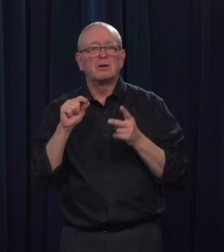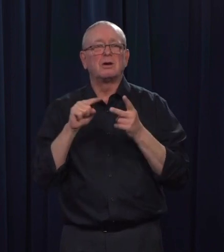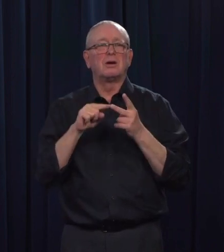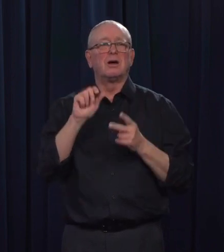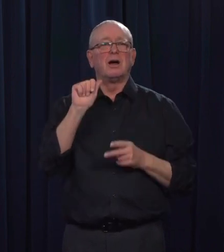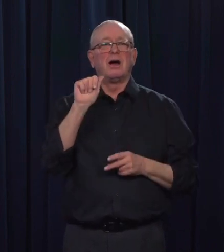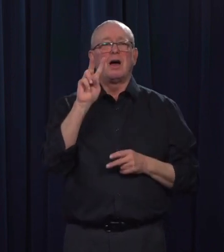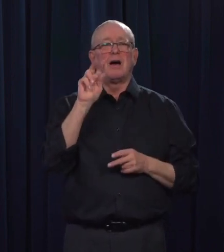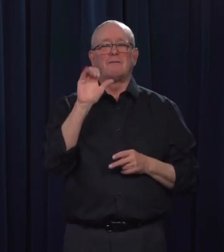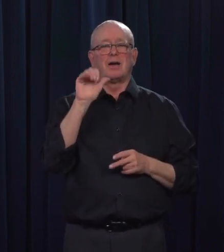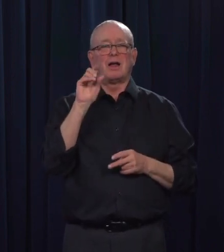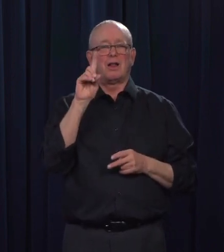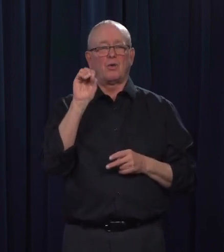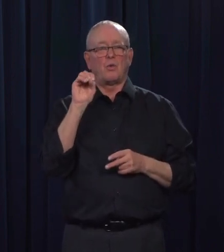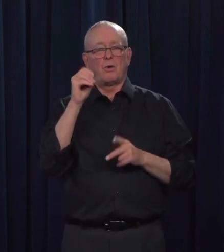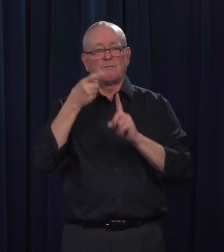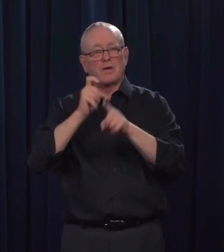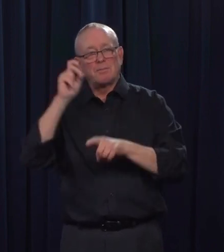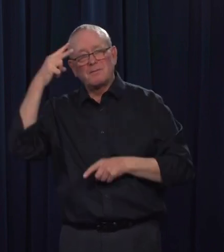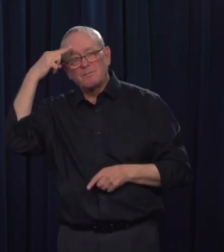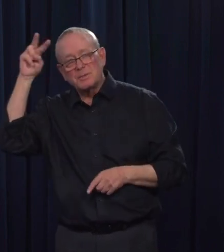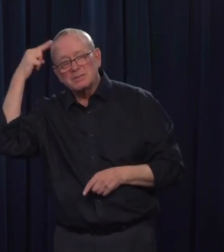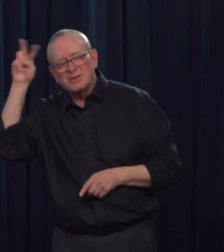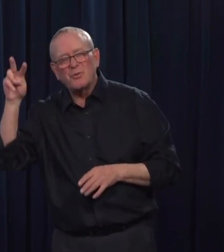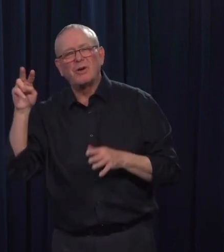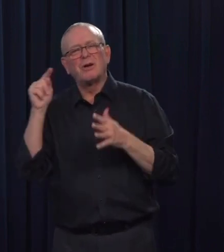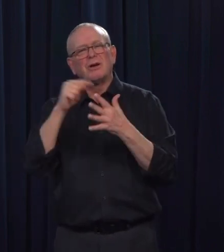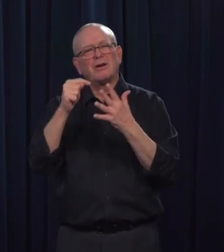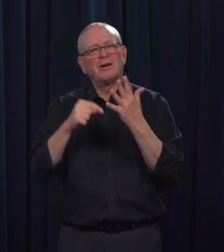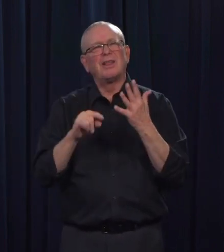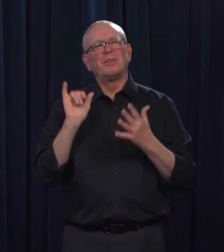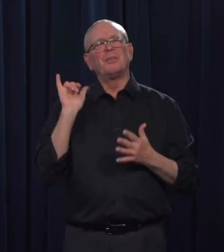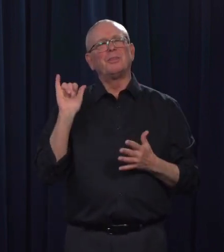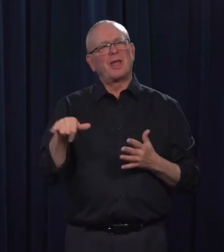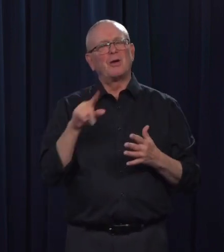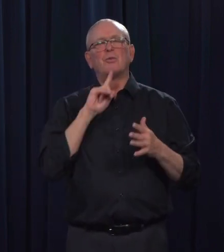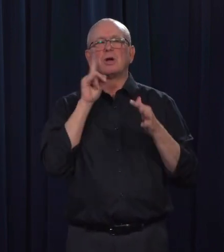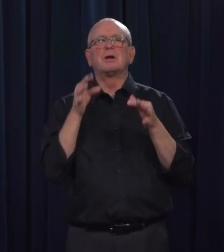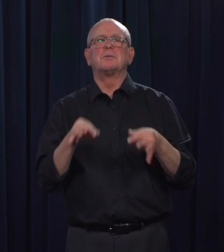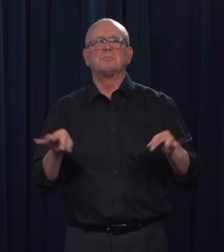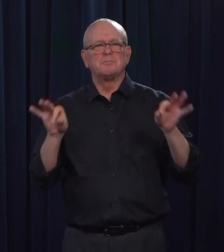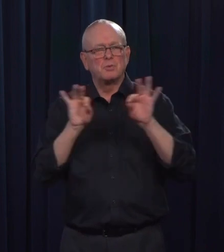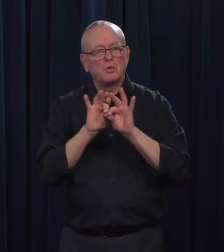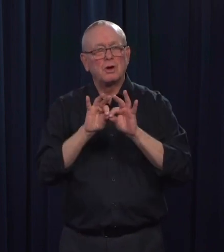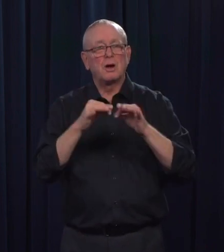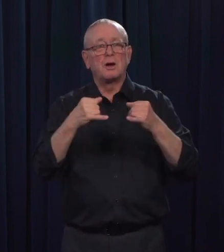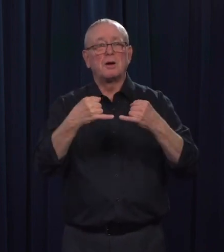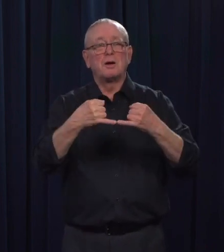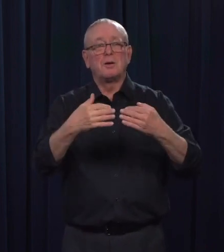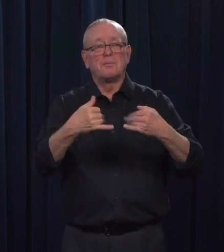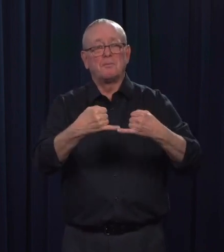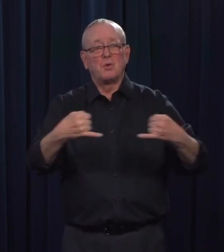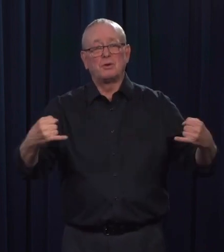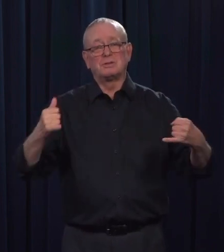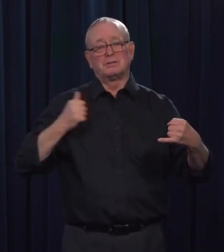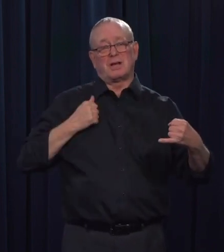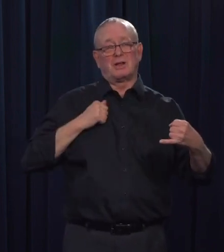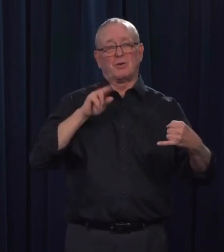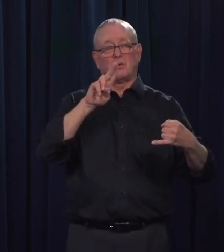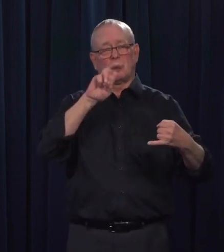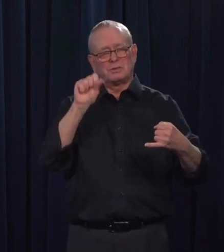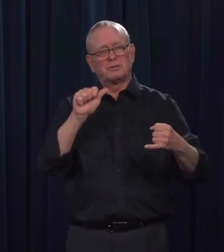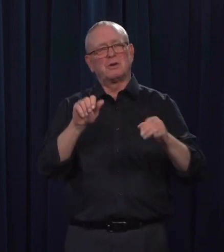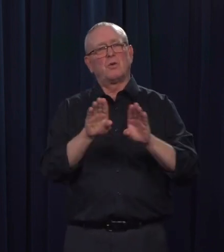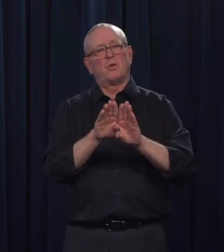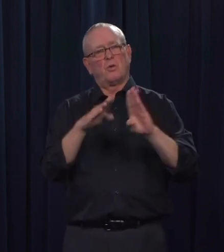supply system. So that is, that's why it's critically important to make sure that the border remains open between Canada and the U.S. And that's why the, the truck driver